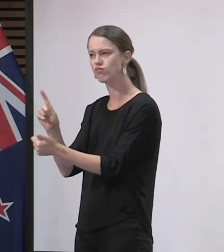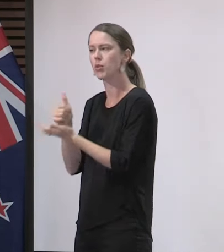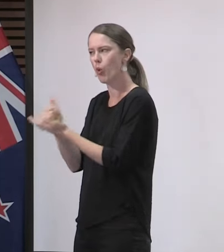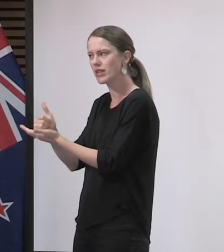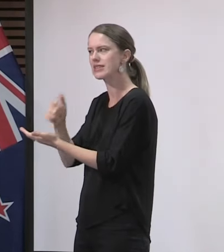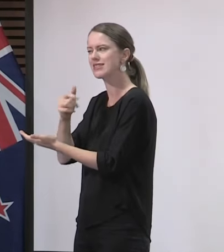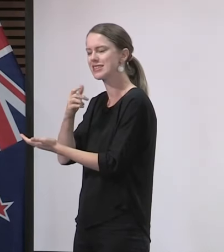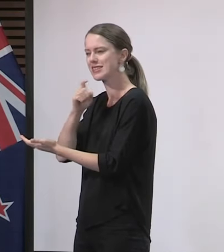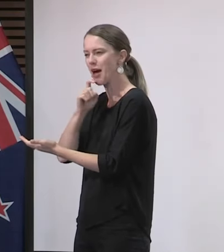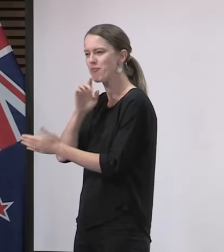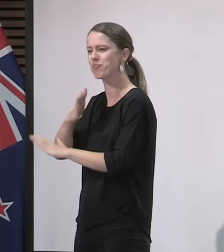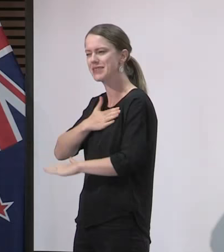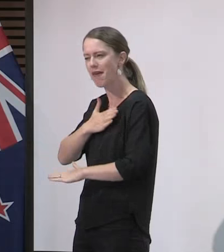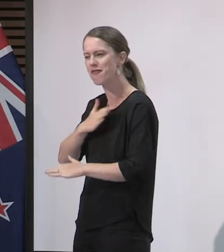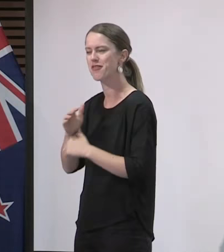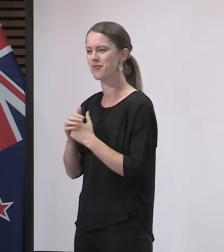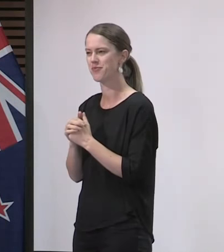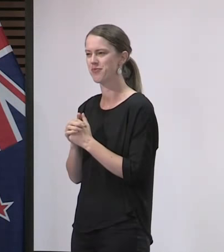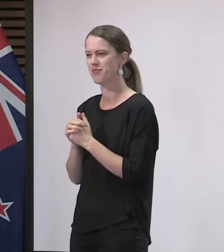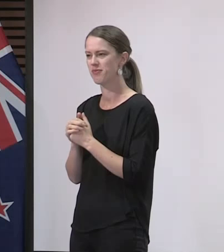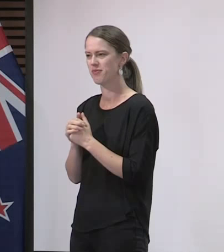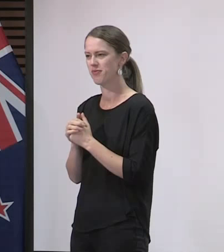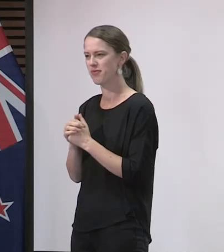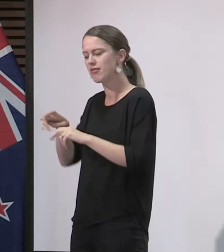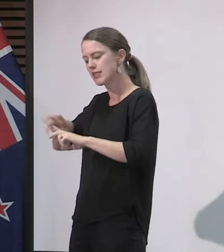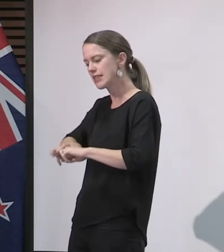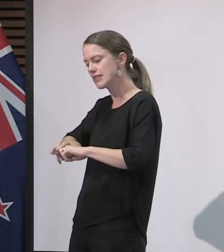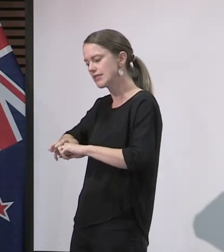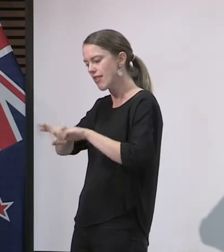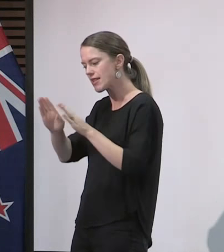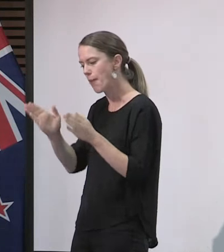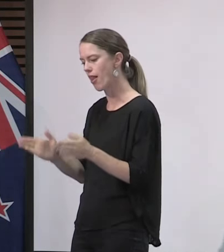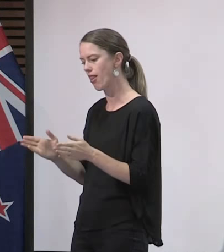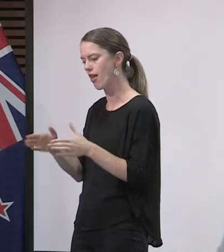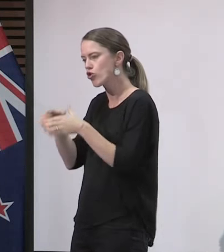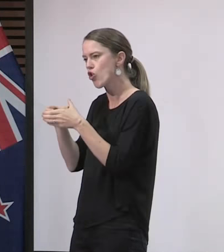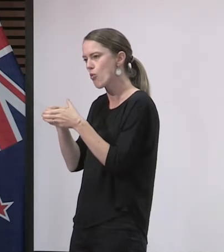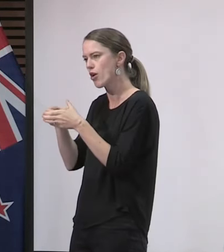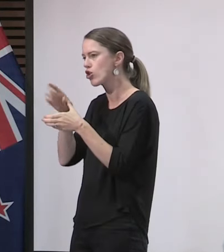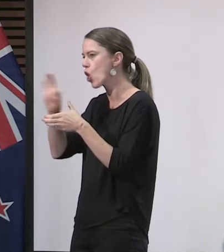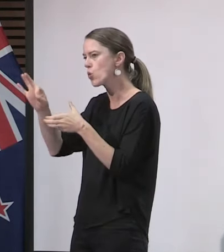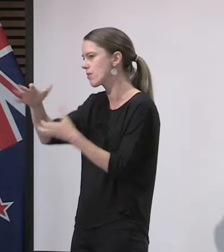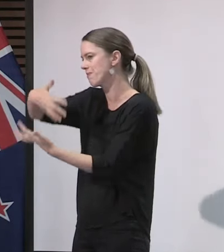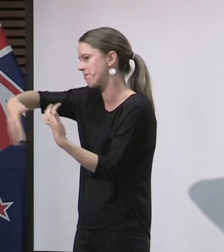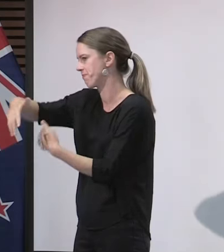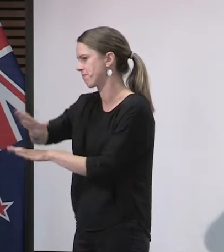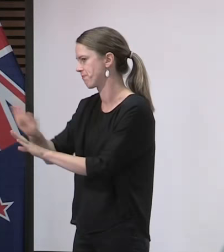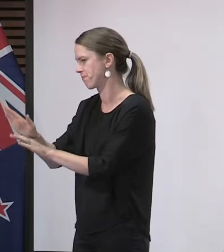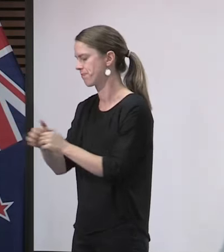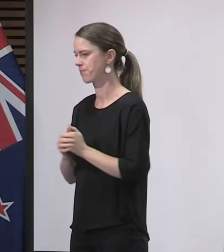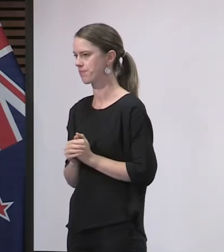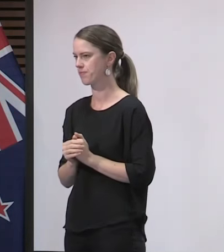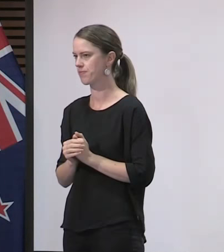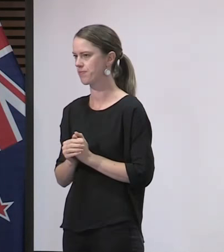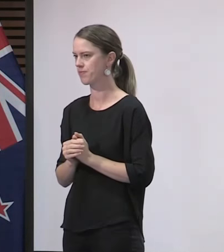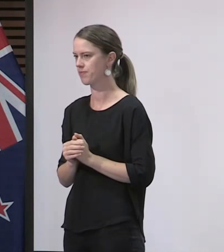staff by ensuring that you do so from your seat and you're within your small group. And just finally, a word